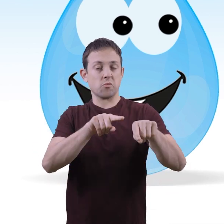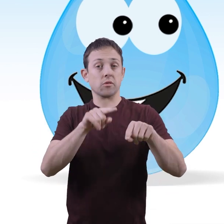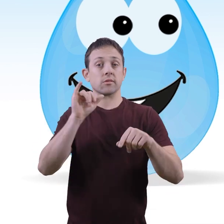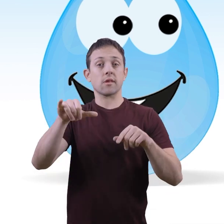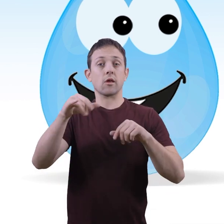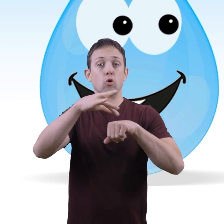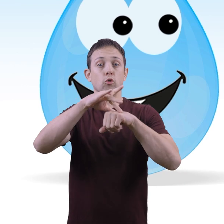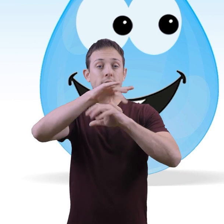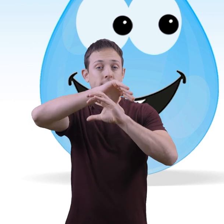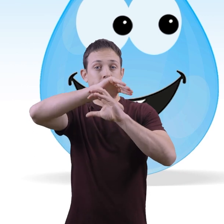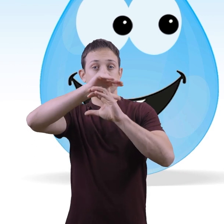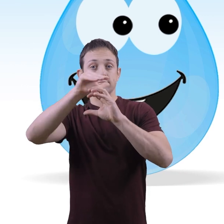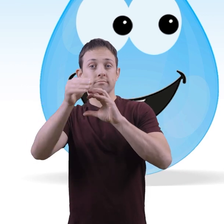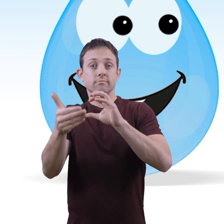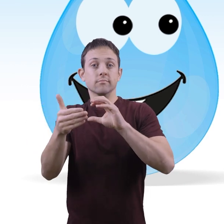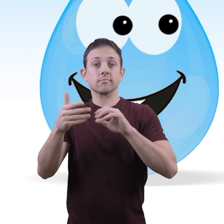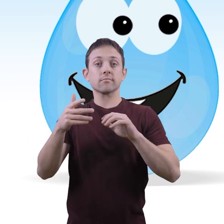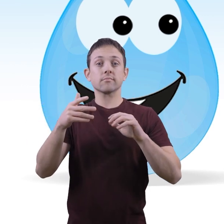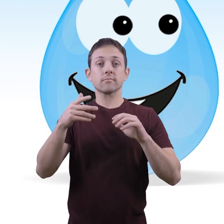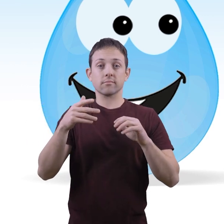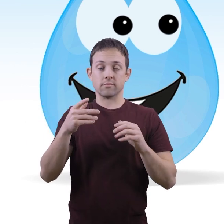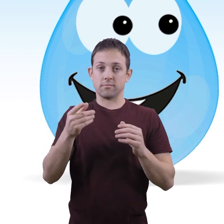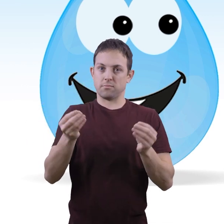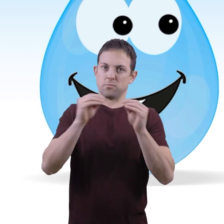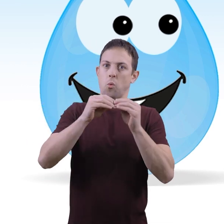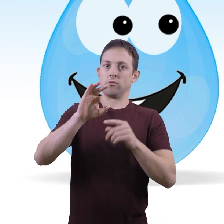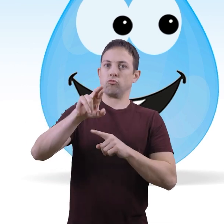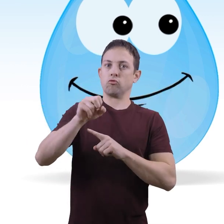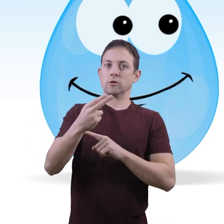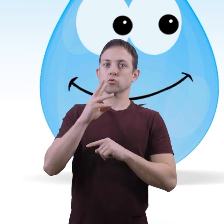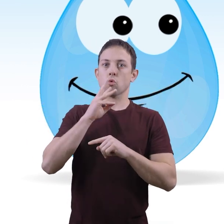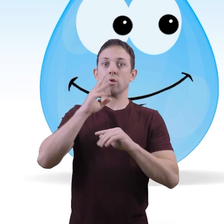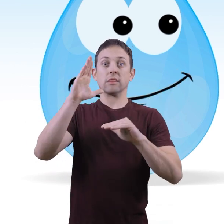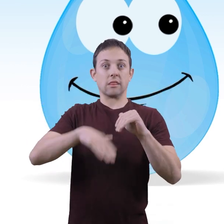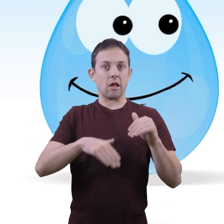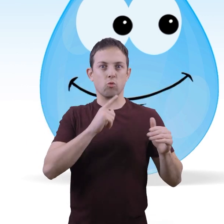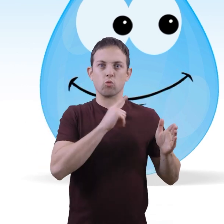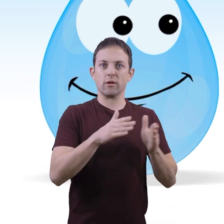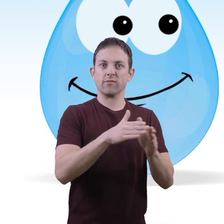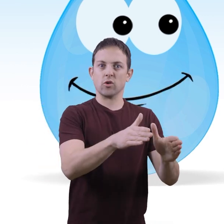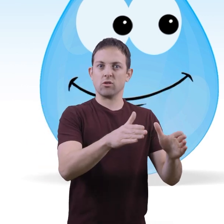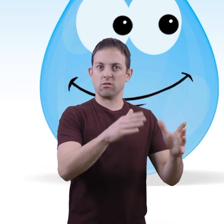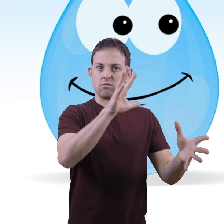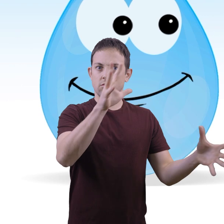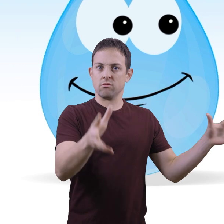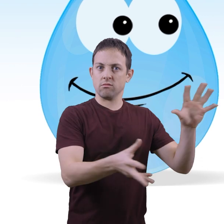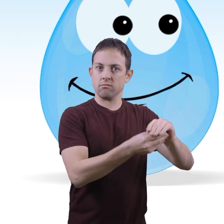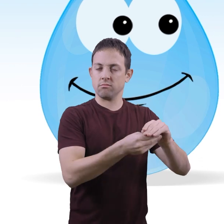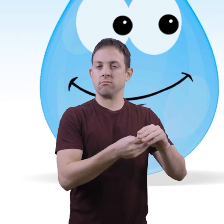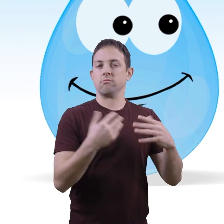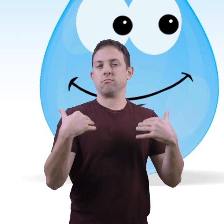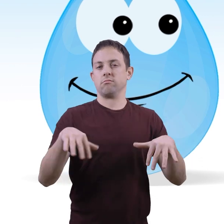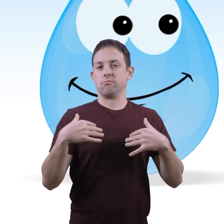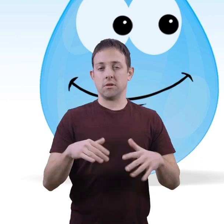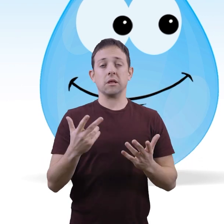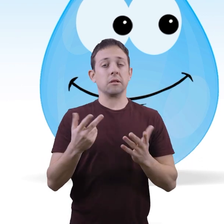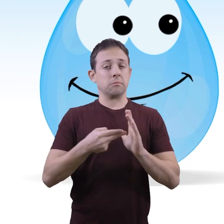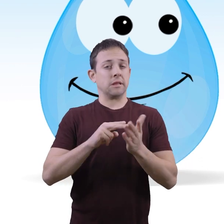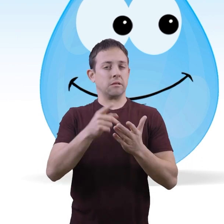surrounding the earth contains more freshwater than all the rivers combined. So, it is important